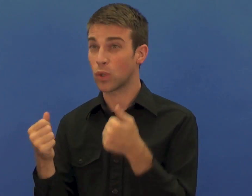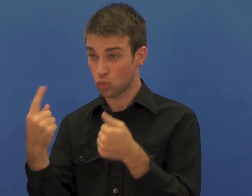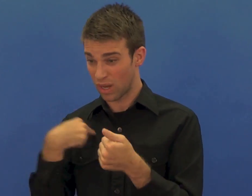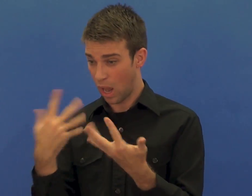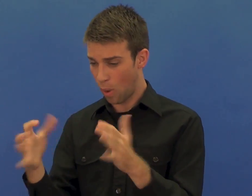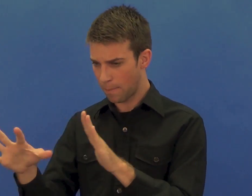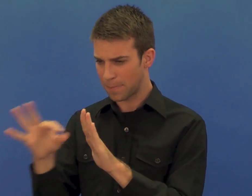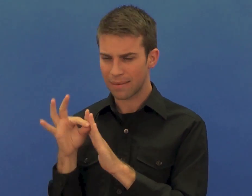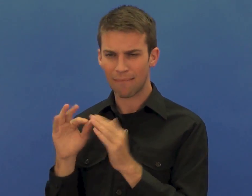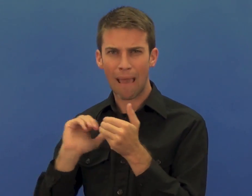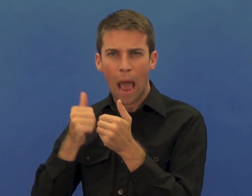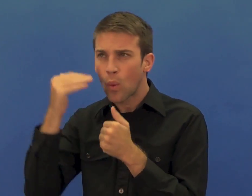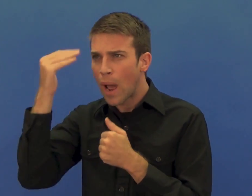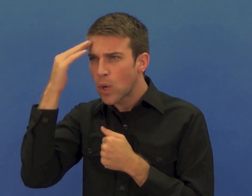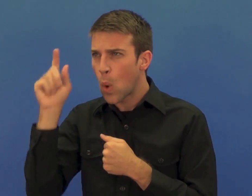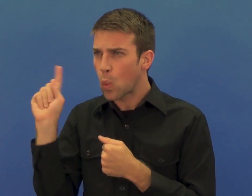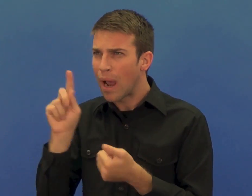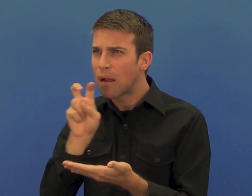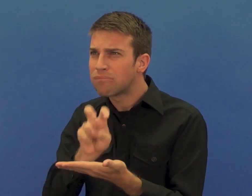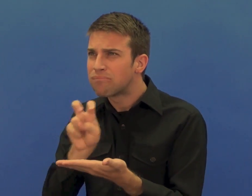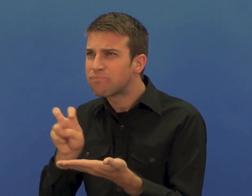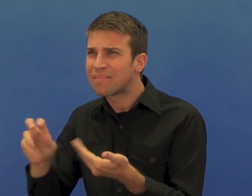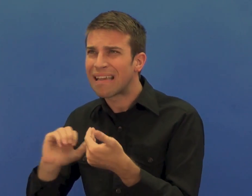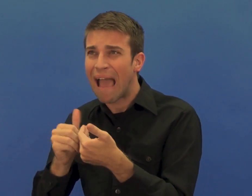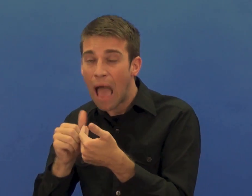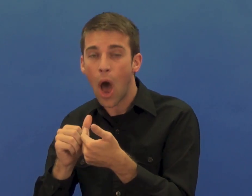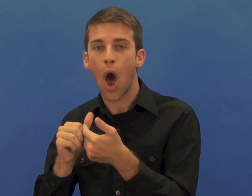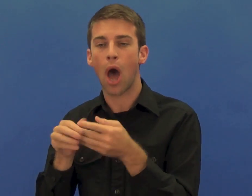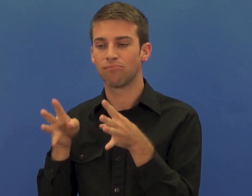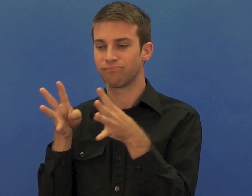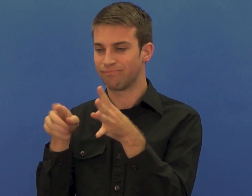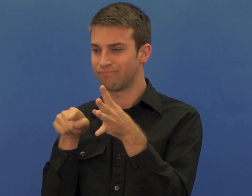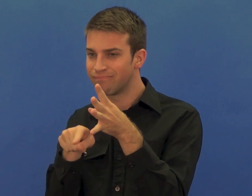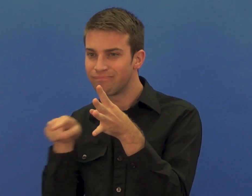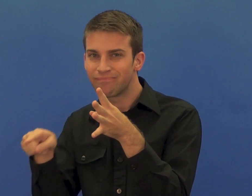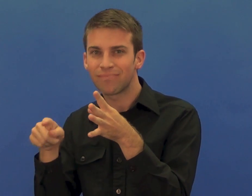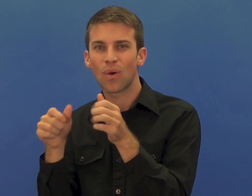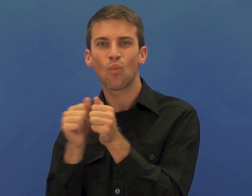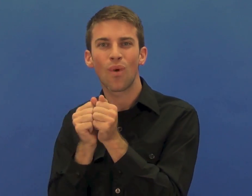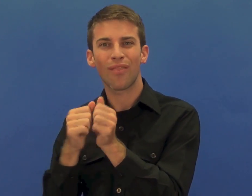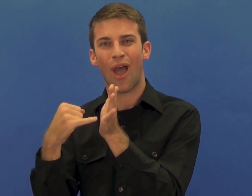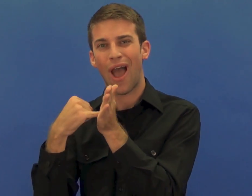These are just two examples There are many more are many are many